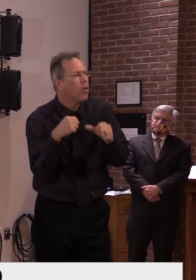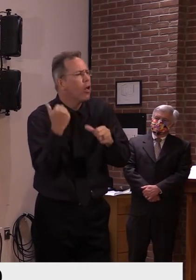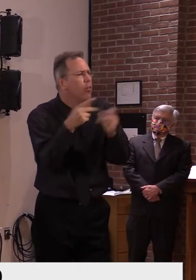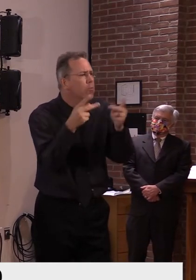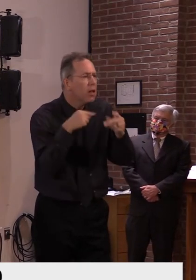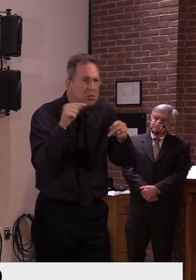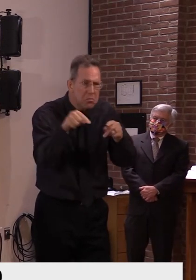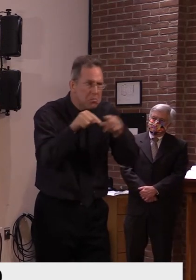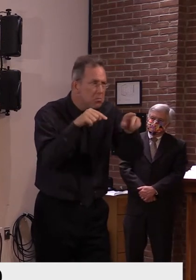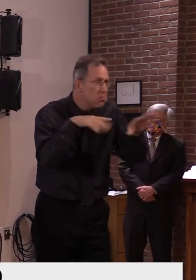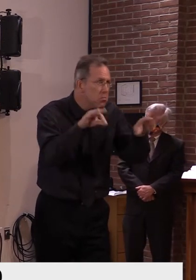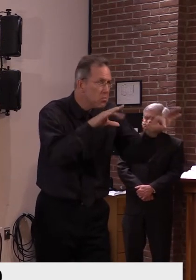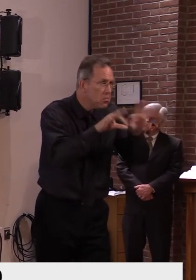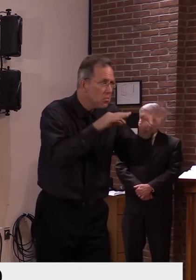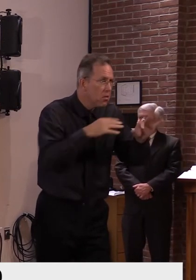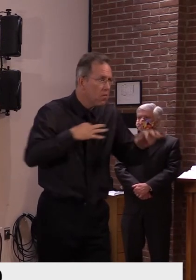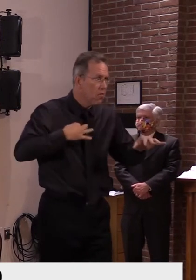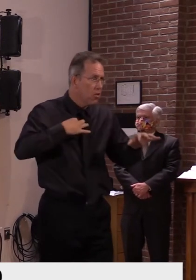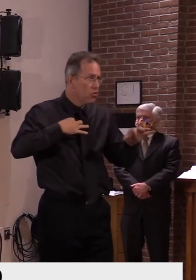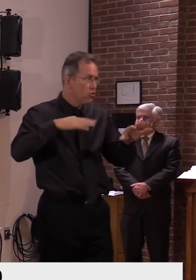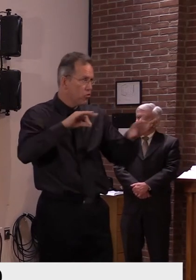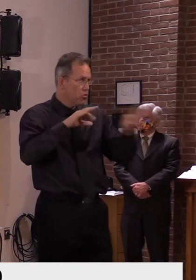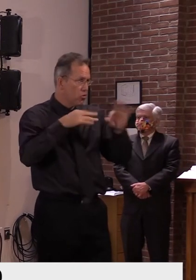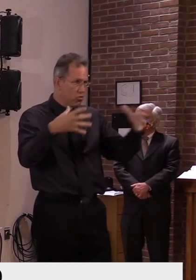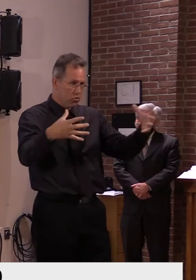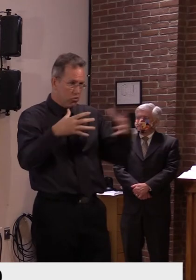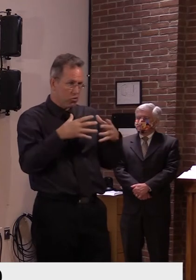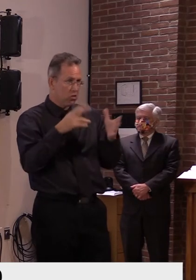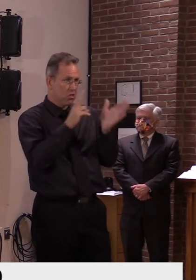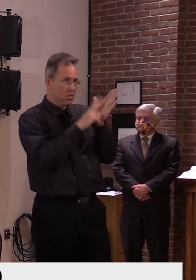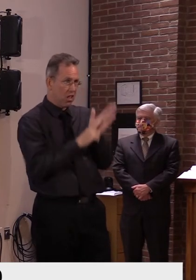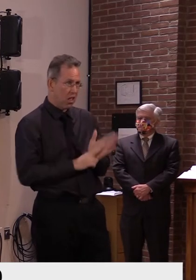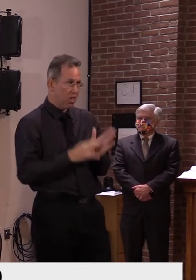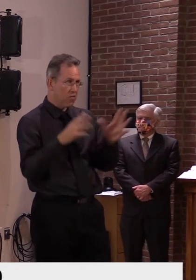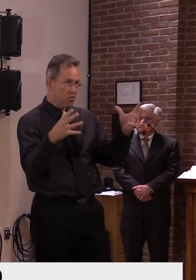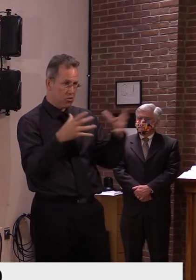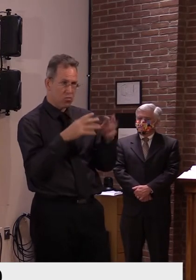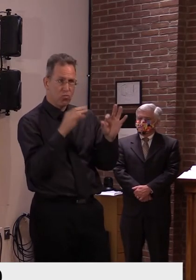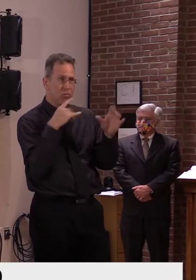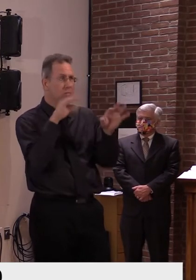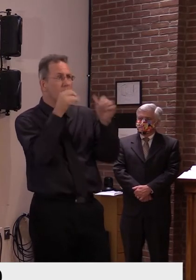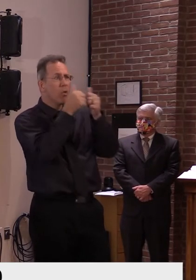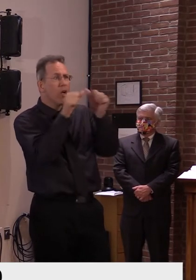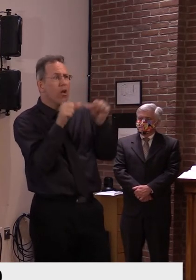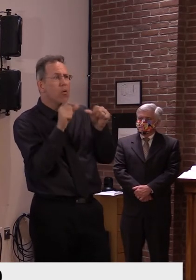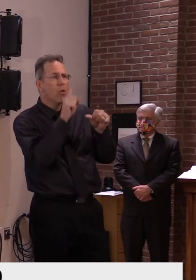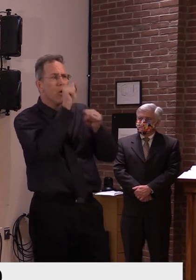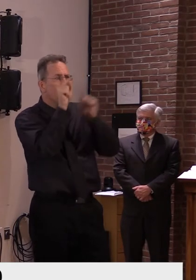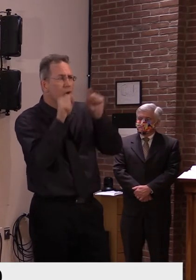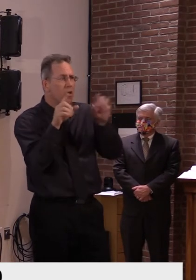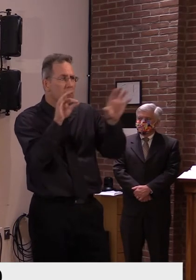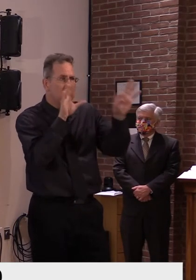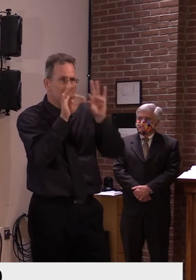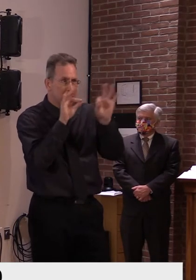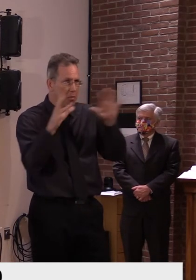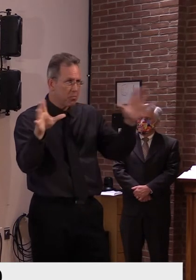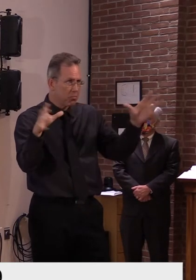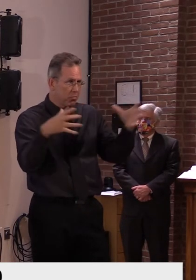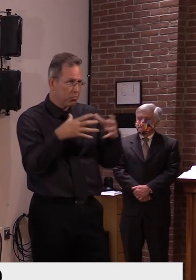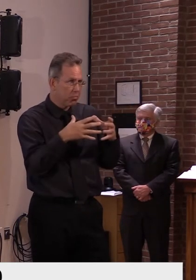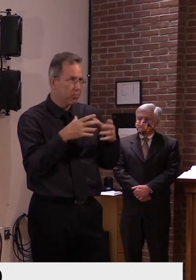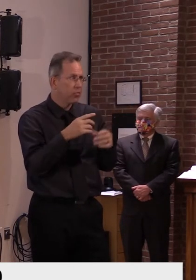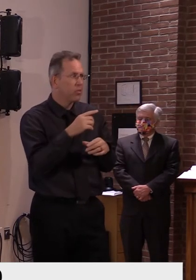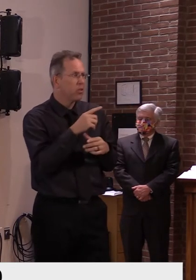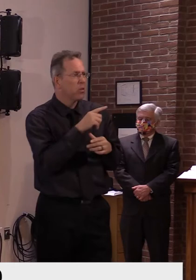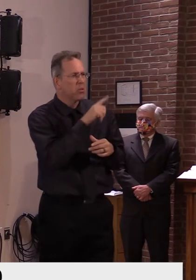person cohort is dosed. Uh, and the expectation is that it'll take, um, between six and eight weeks. So